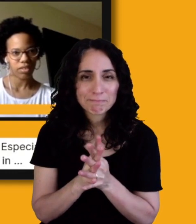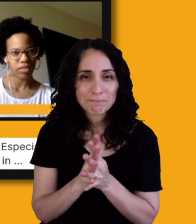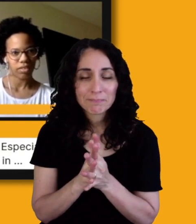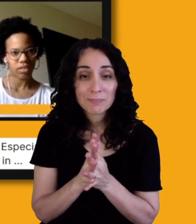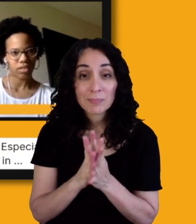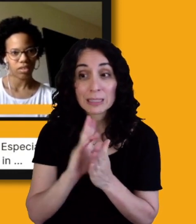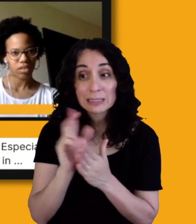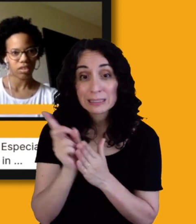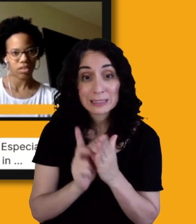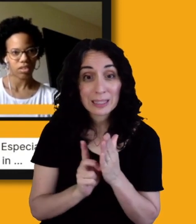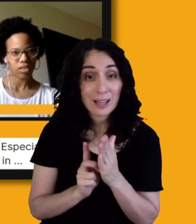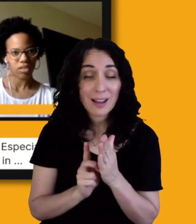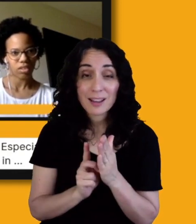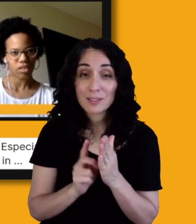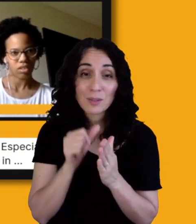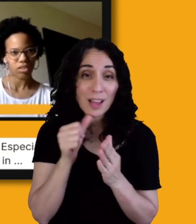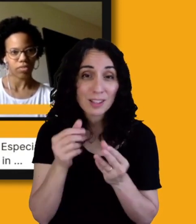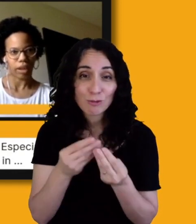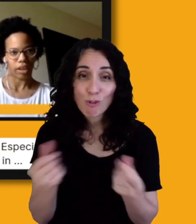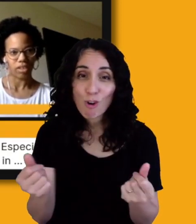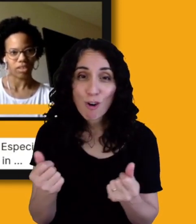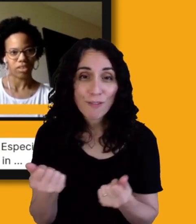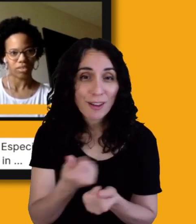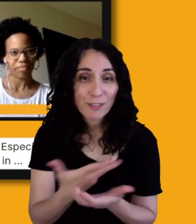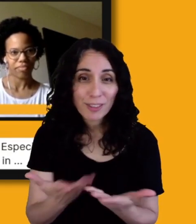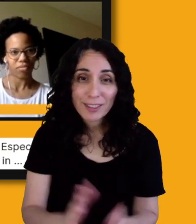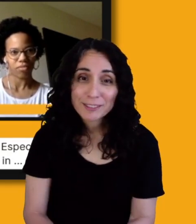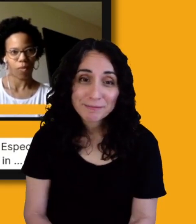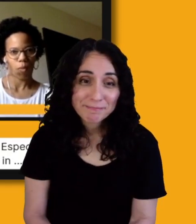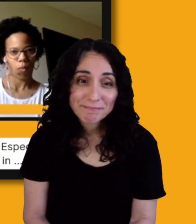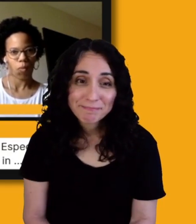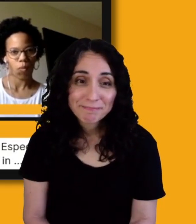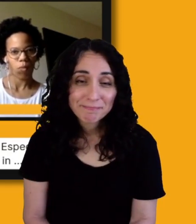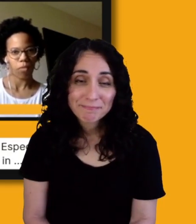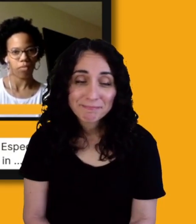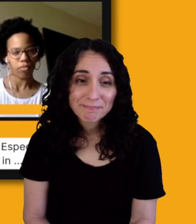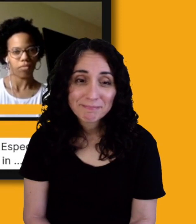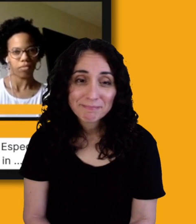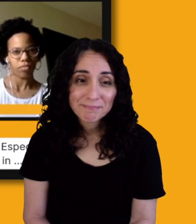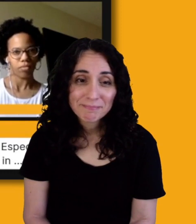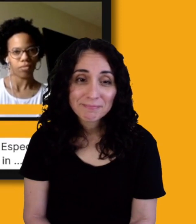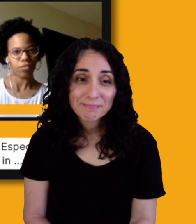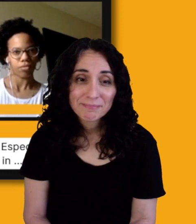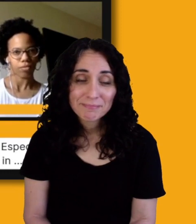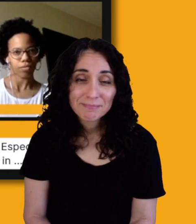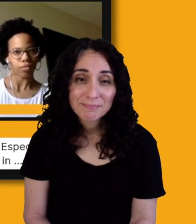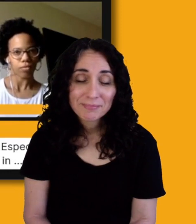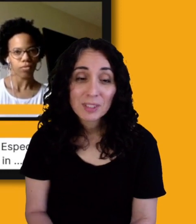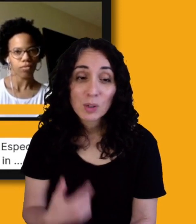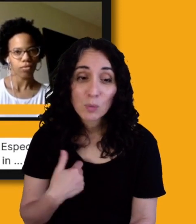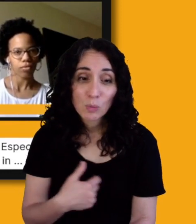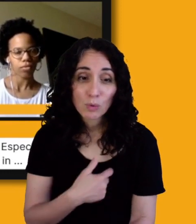design isn't going to solve everything. And, and we are recognizing that the range